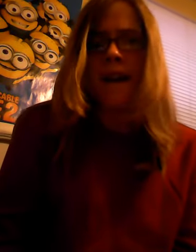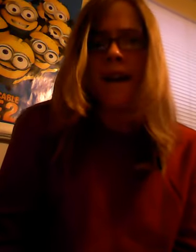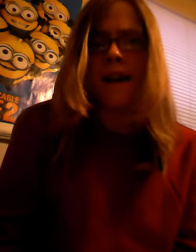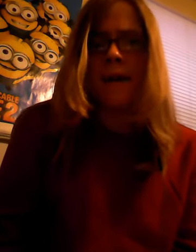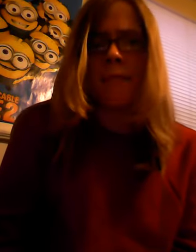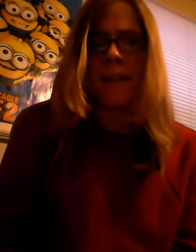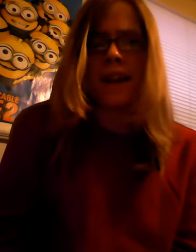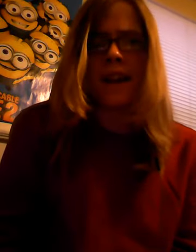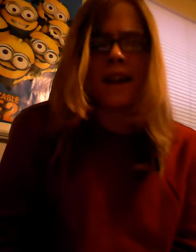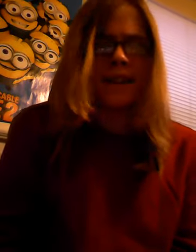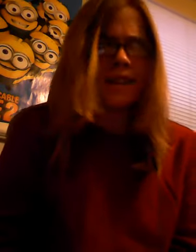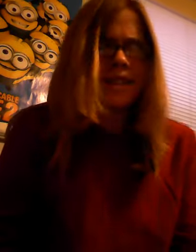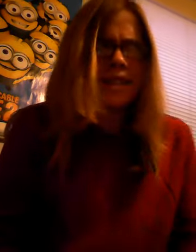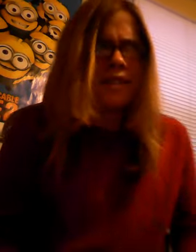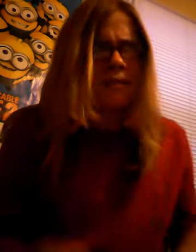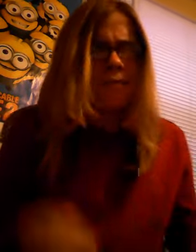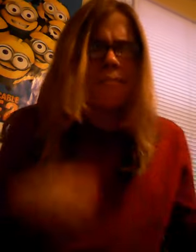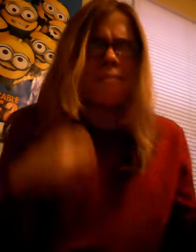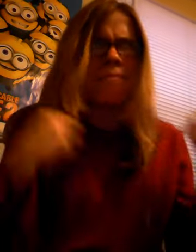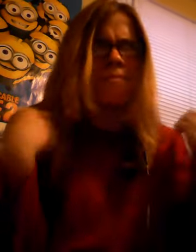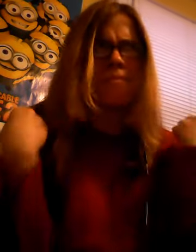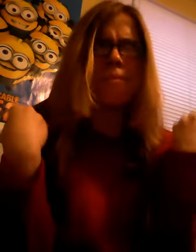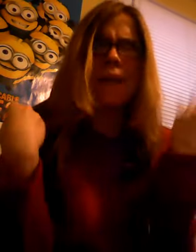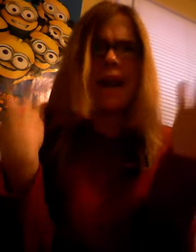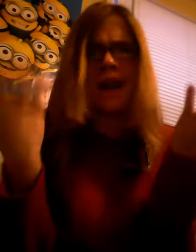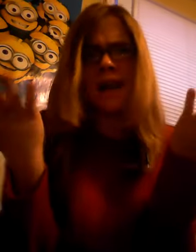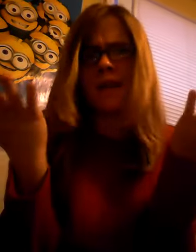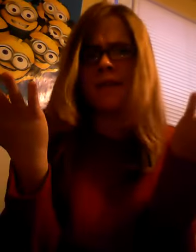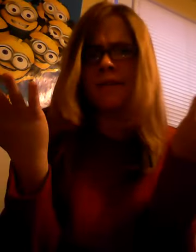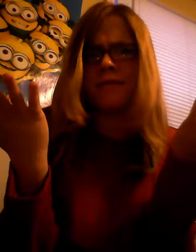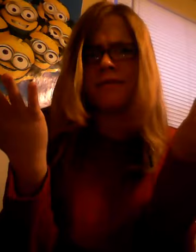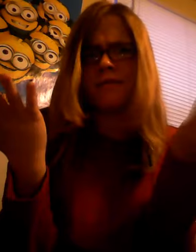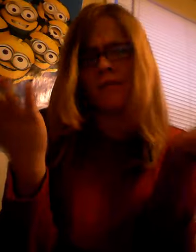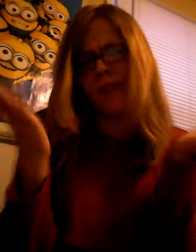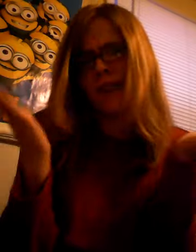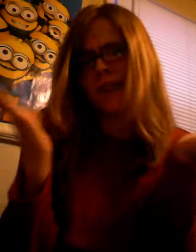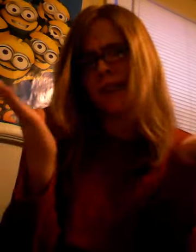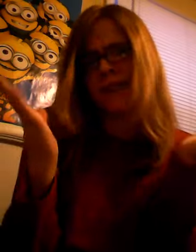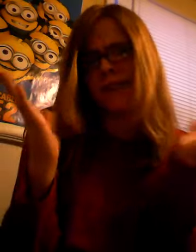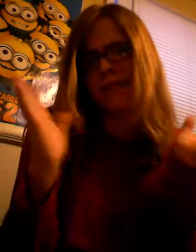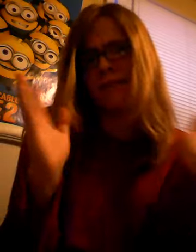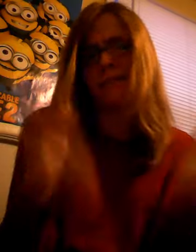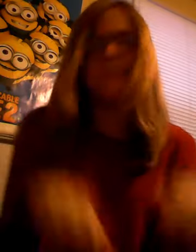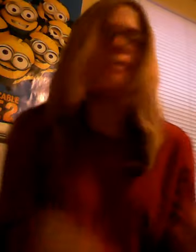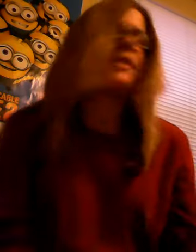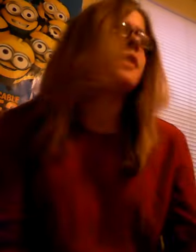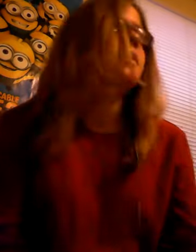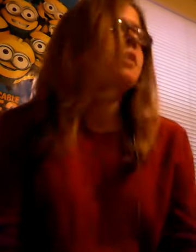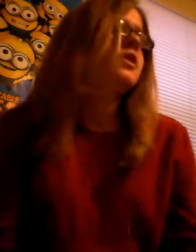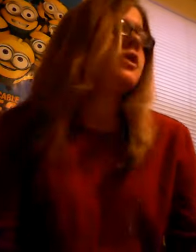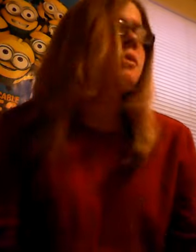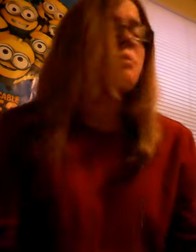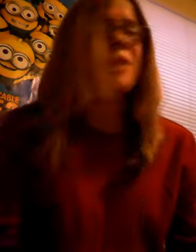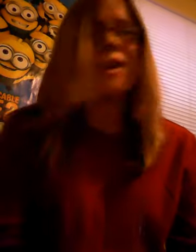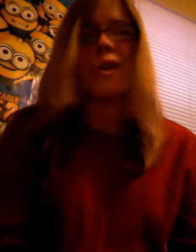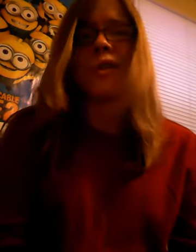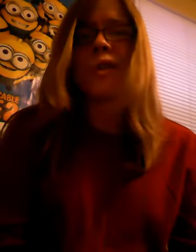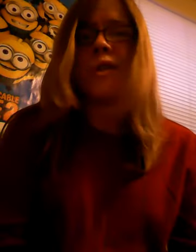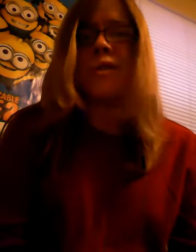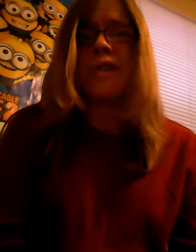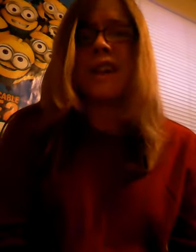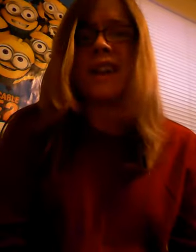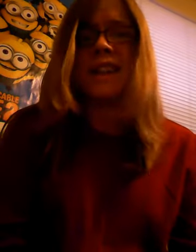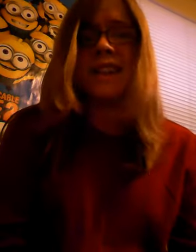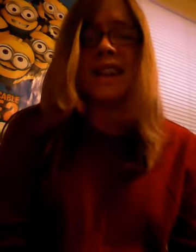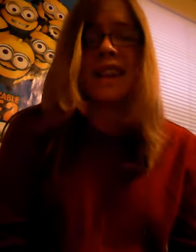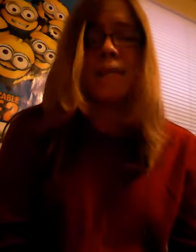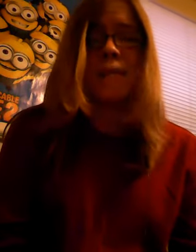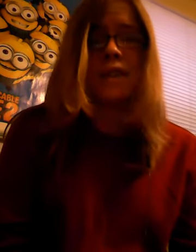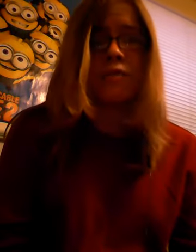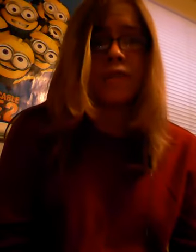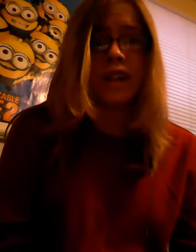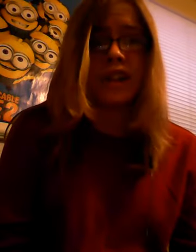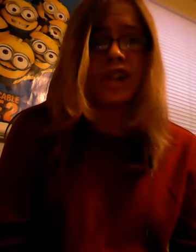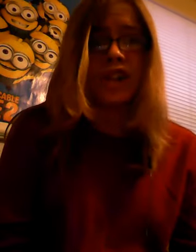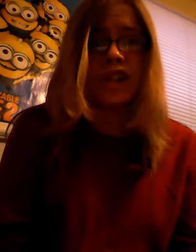um, guess Ben, I guess. Well, although he needs to keep his religion